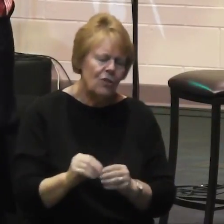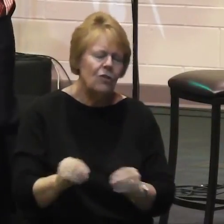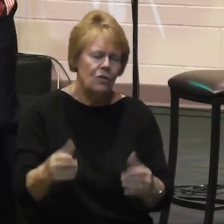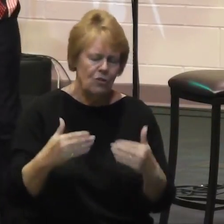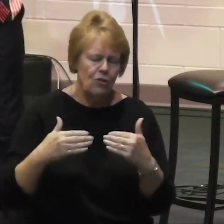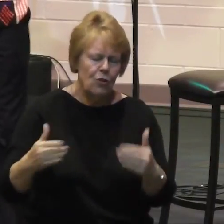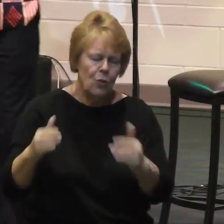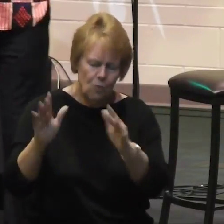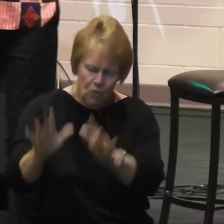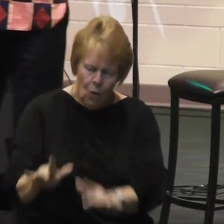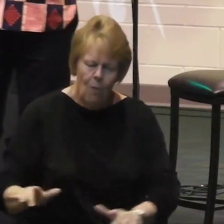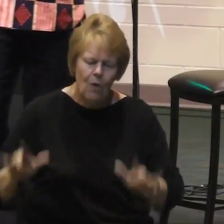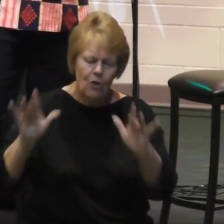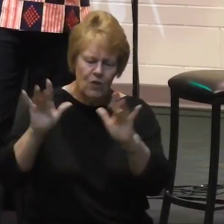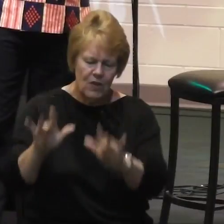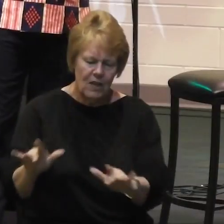pray?